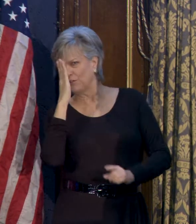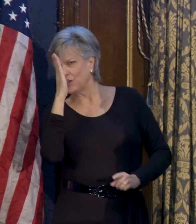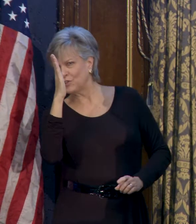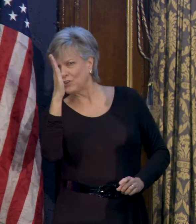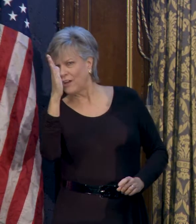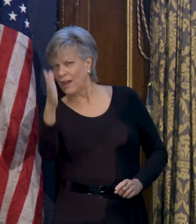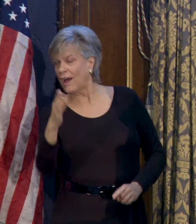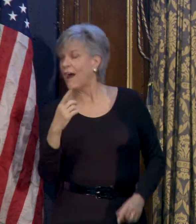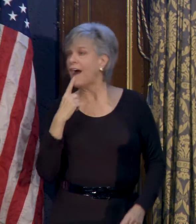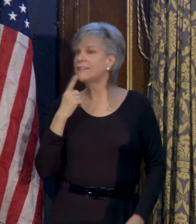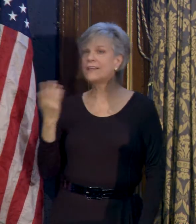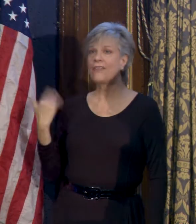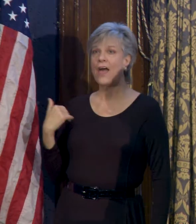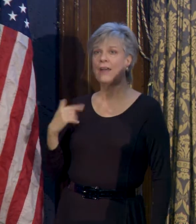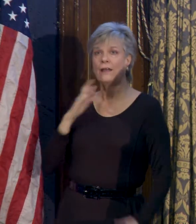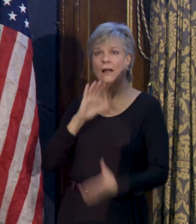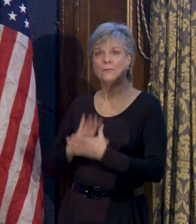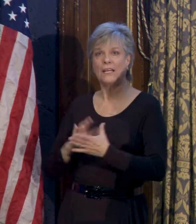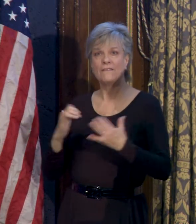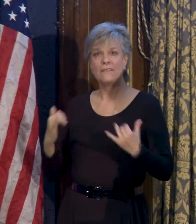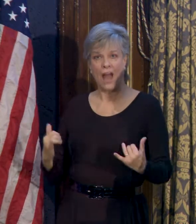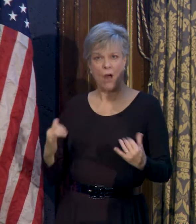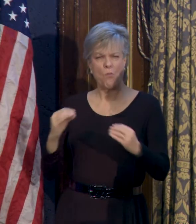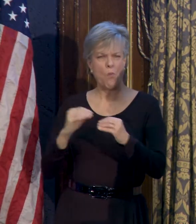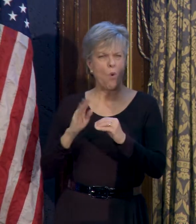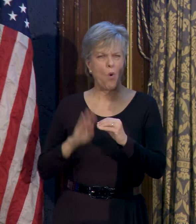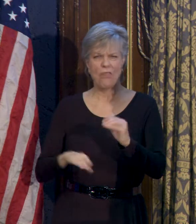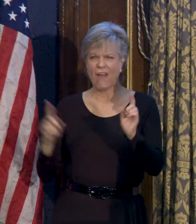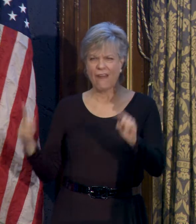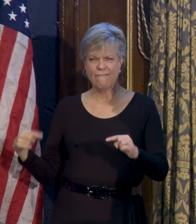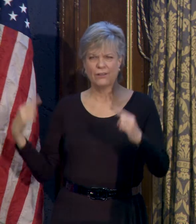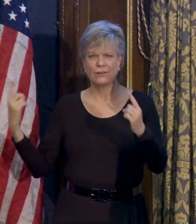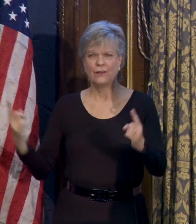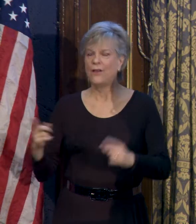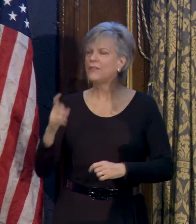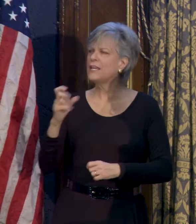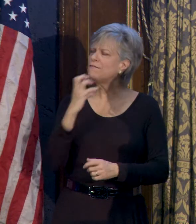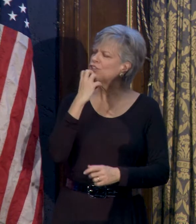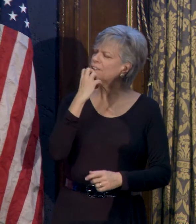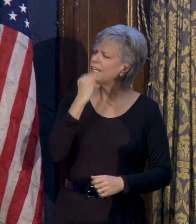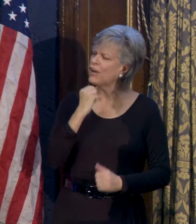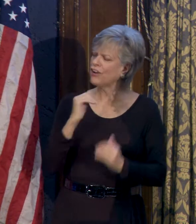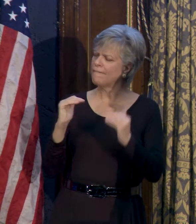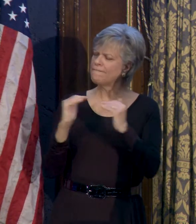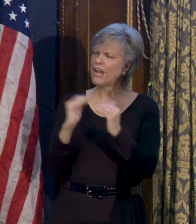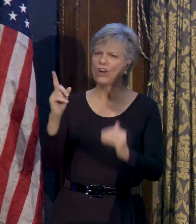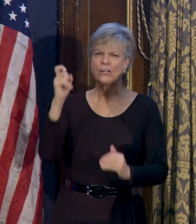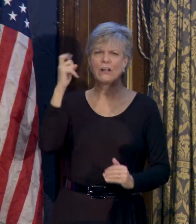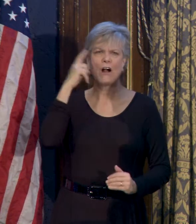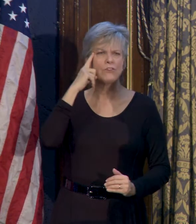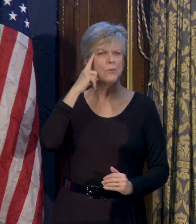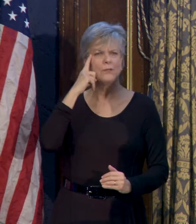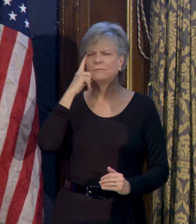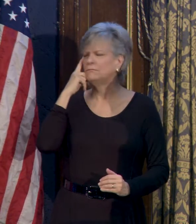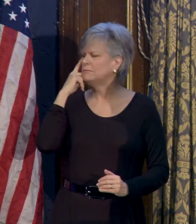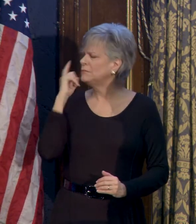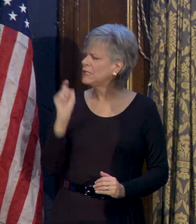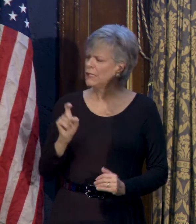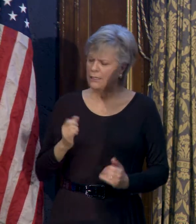said then, and I believe now more than ever, that the need for a caring and fair government has never been greater.